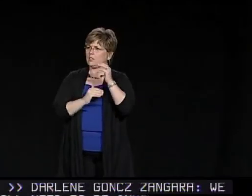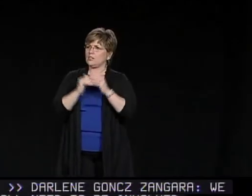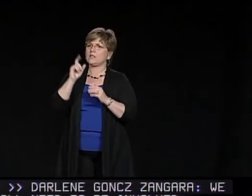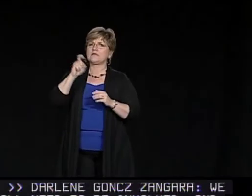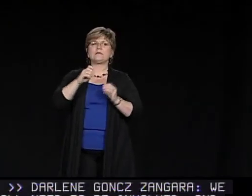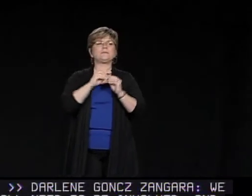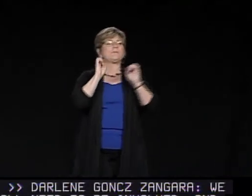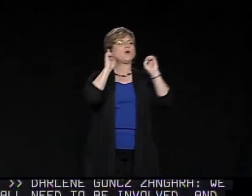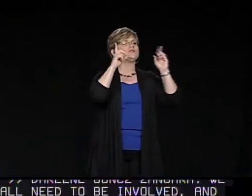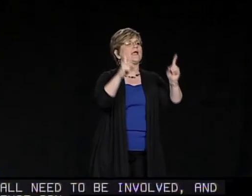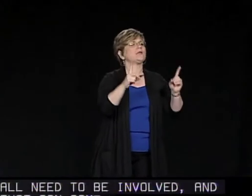community.